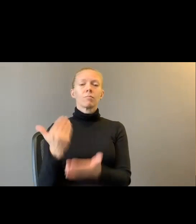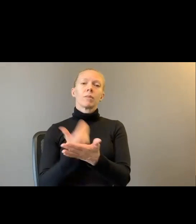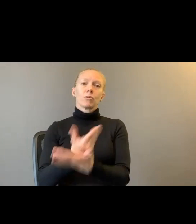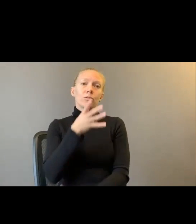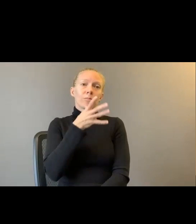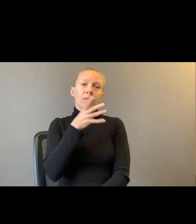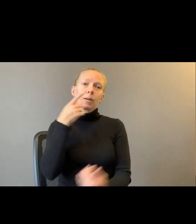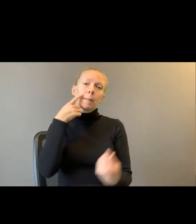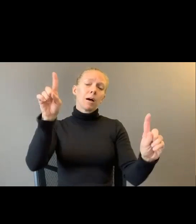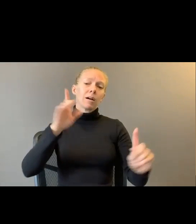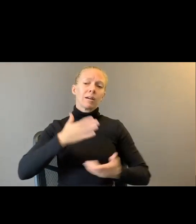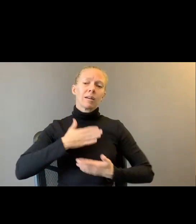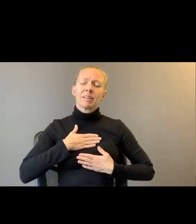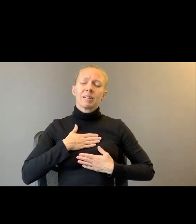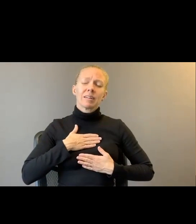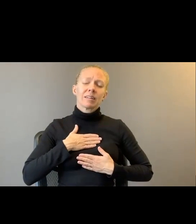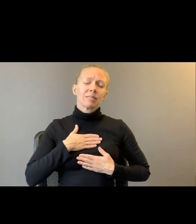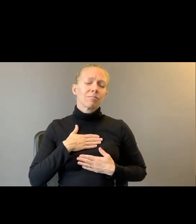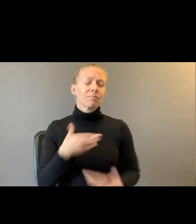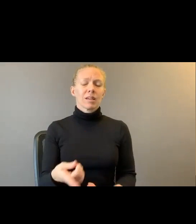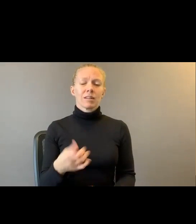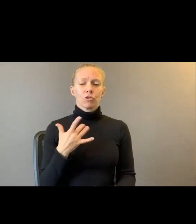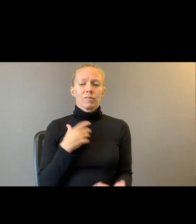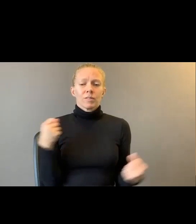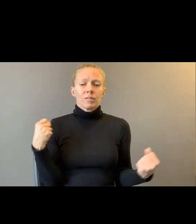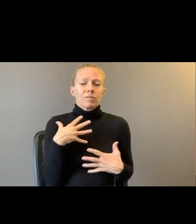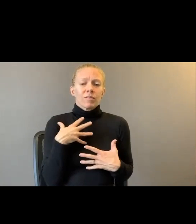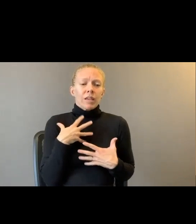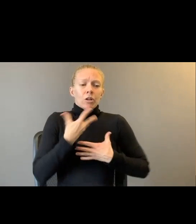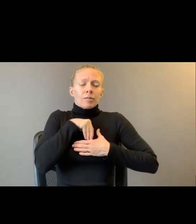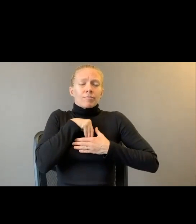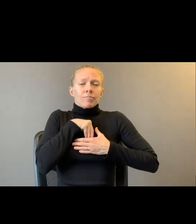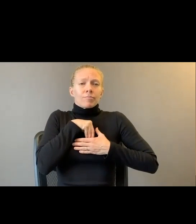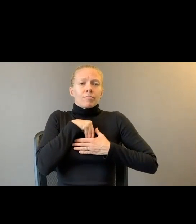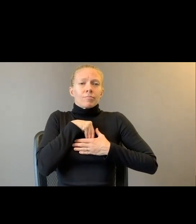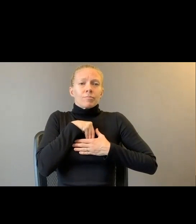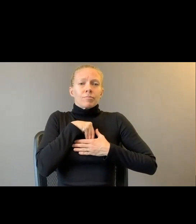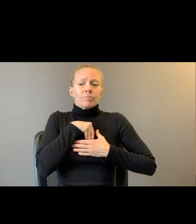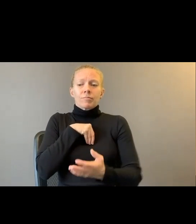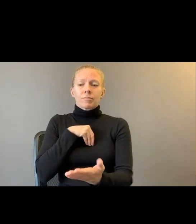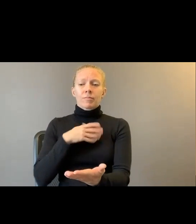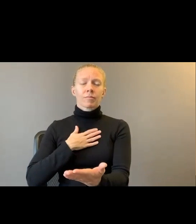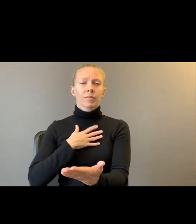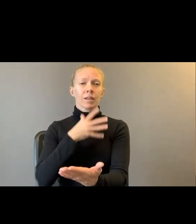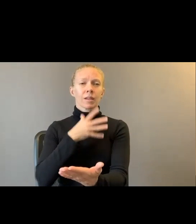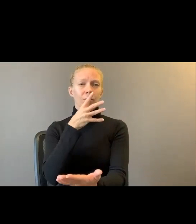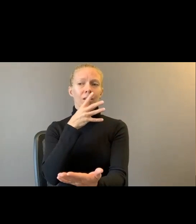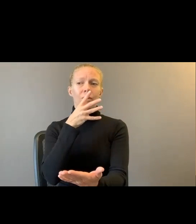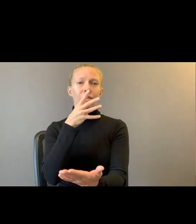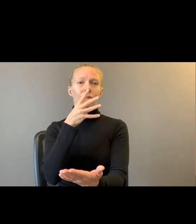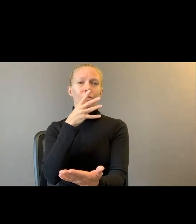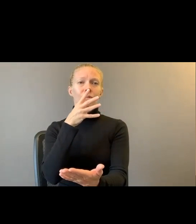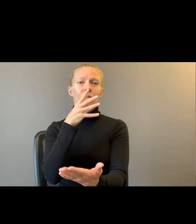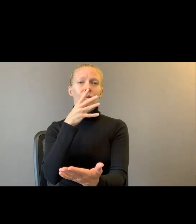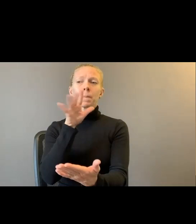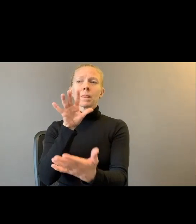fear inside the raw ward of her heart. This is my mother, who flew away from my grasp